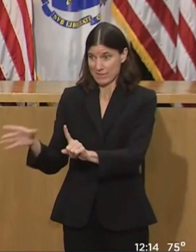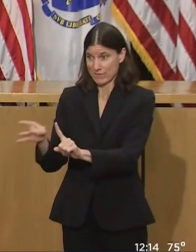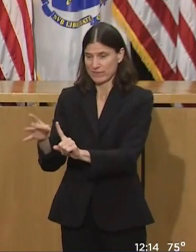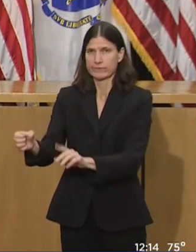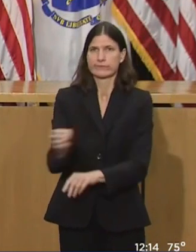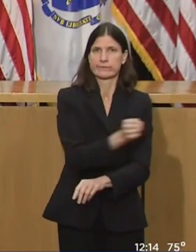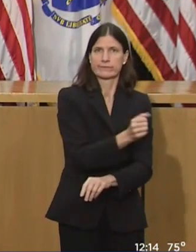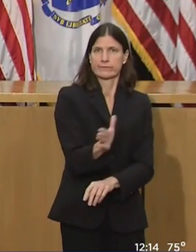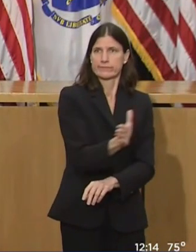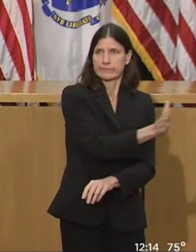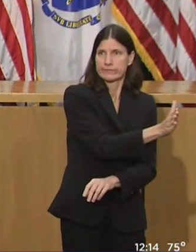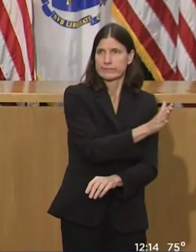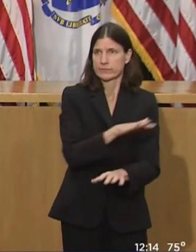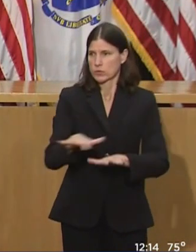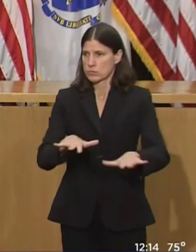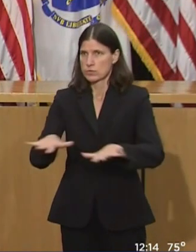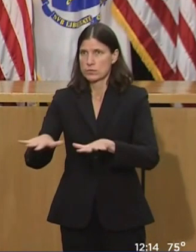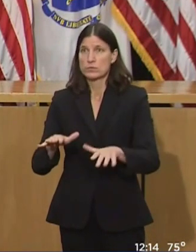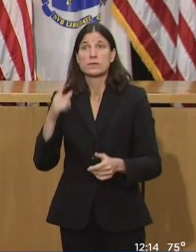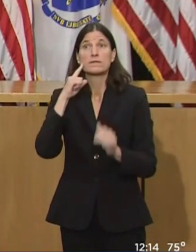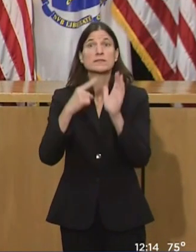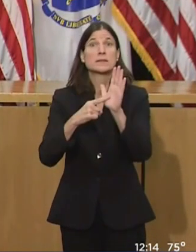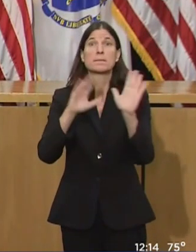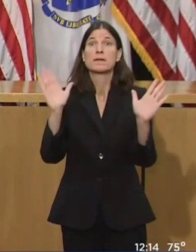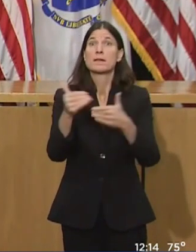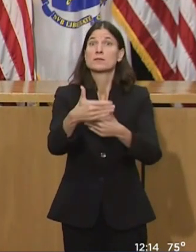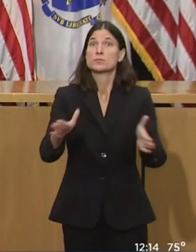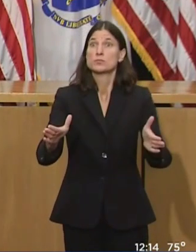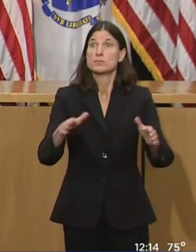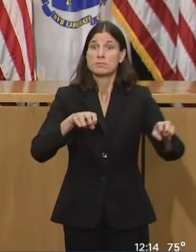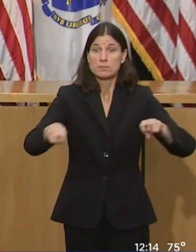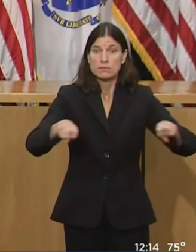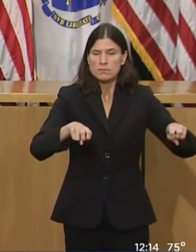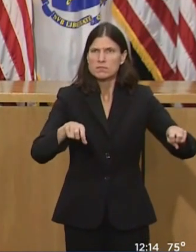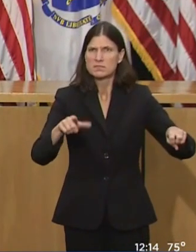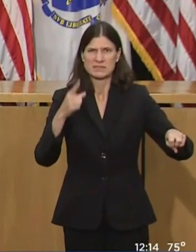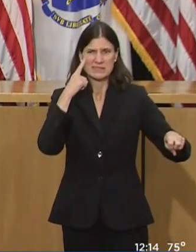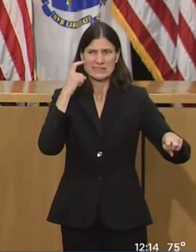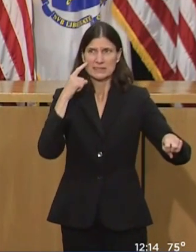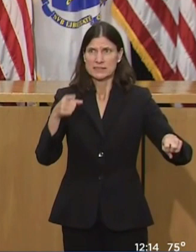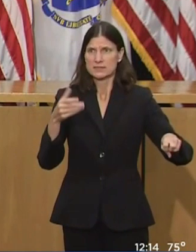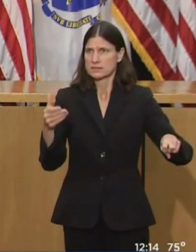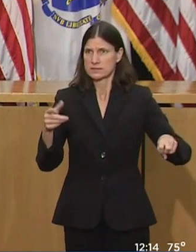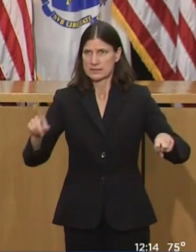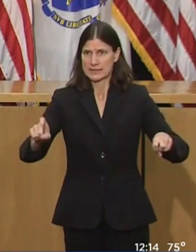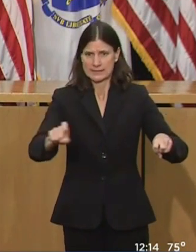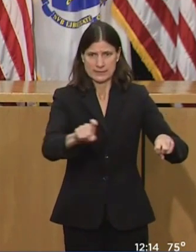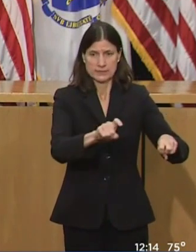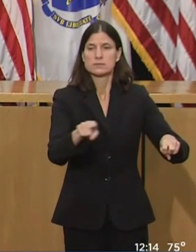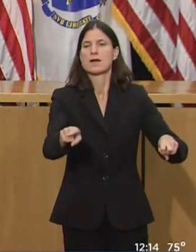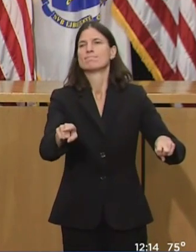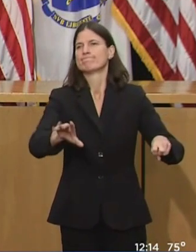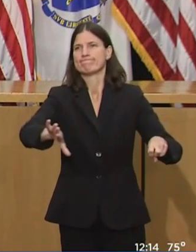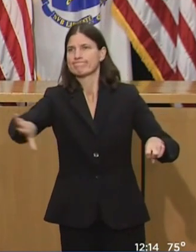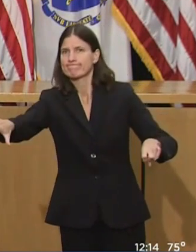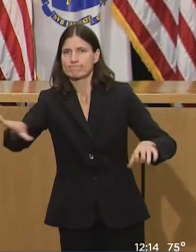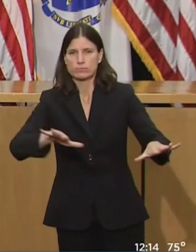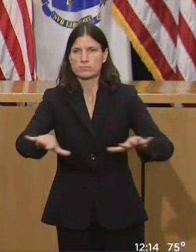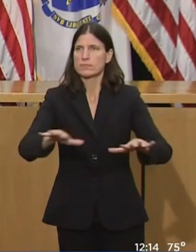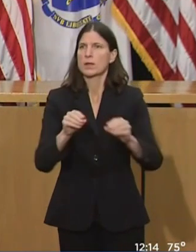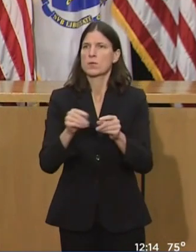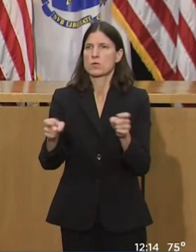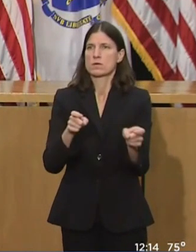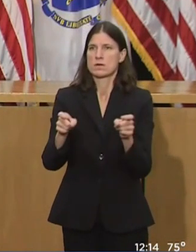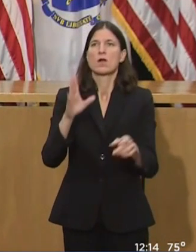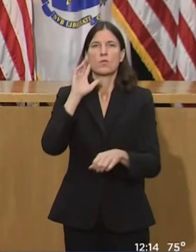classroom or other groups. A local health department and the department of public health at the state level will work with a local school